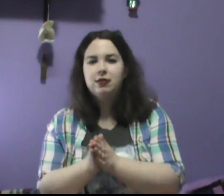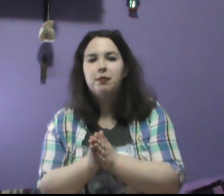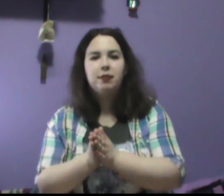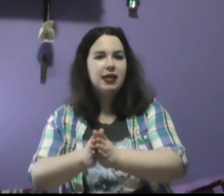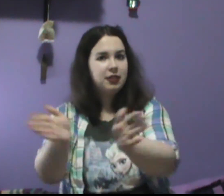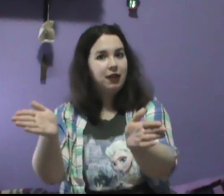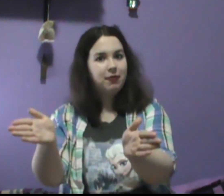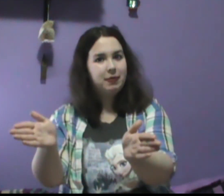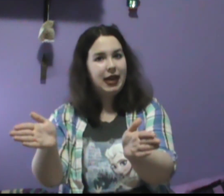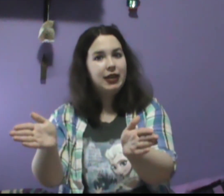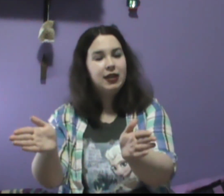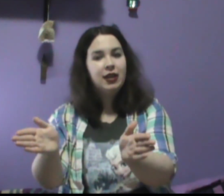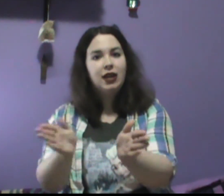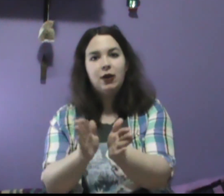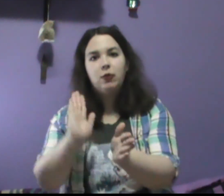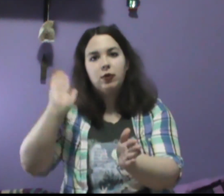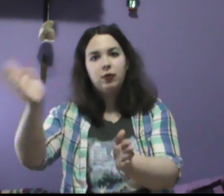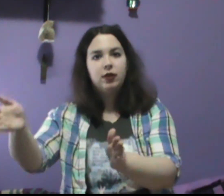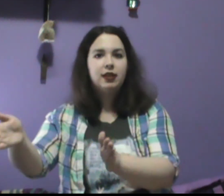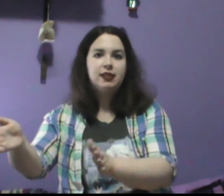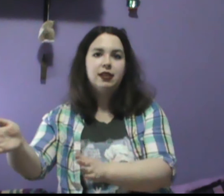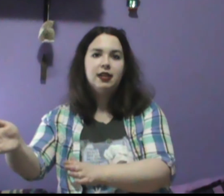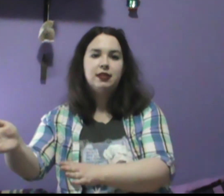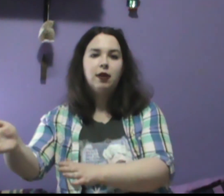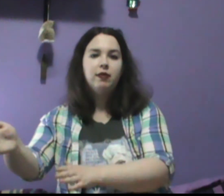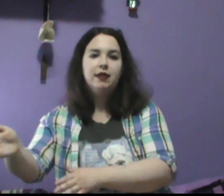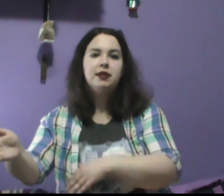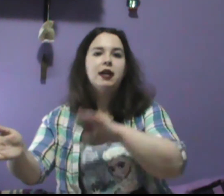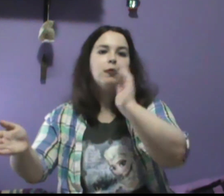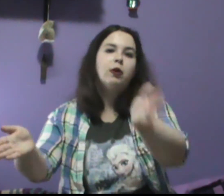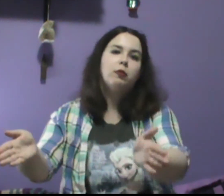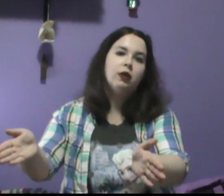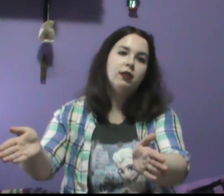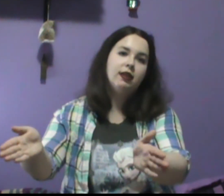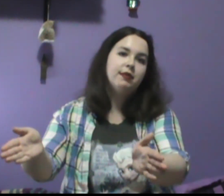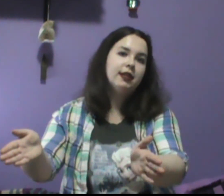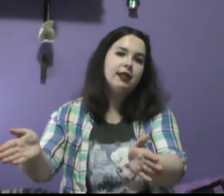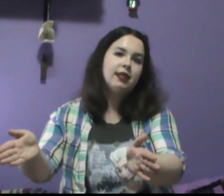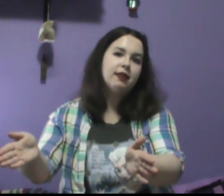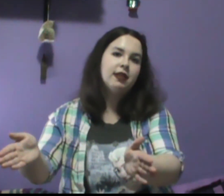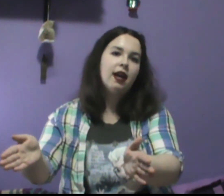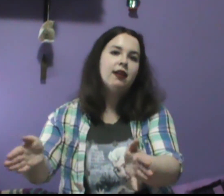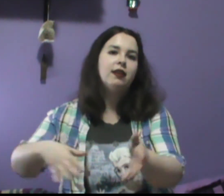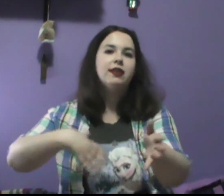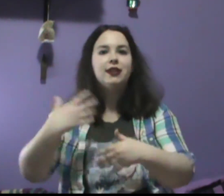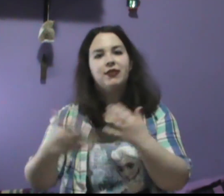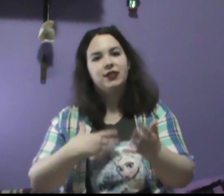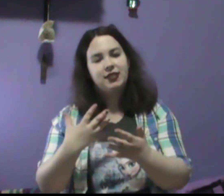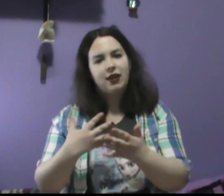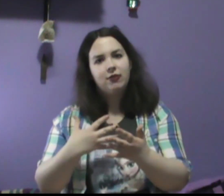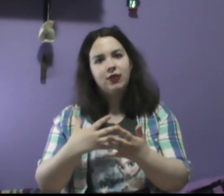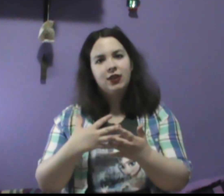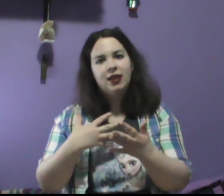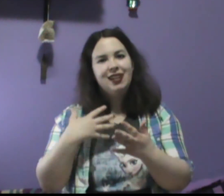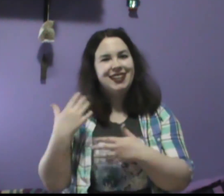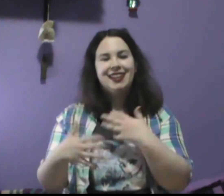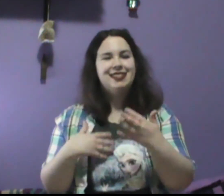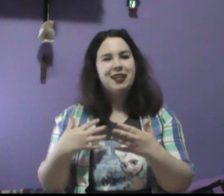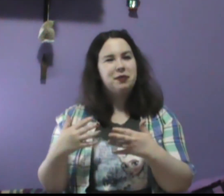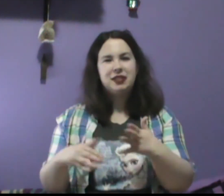sort of branch off from that. And one world leads to this sort of lifestyle and one world leads to this lifestyle and all that different stuff. And like I said, I wish